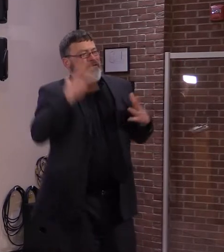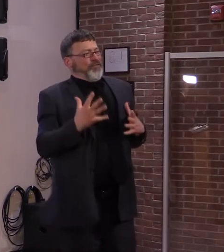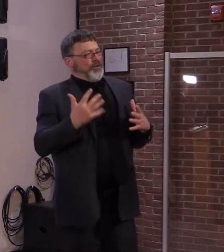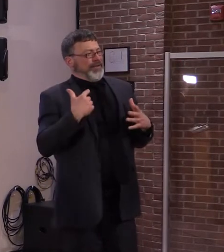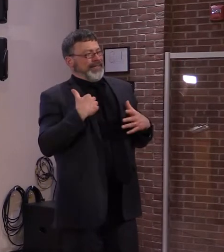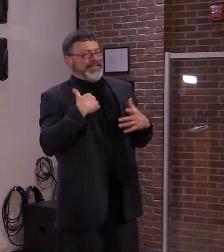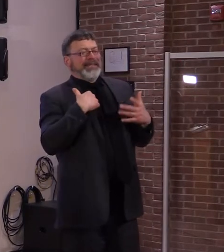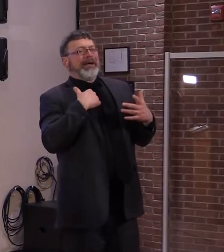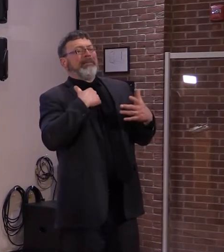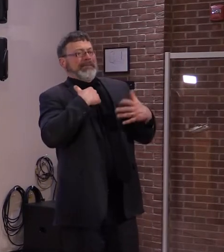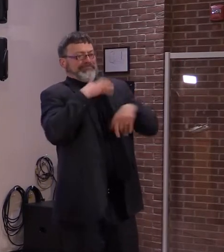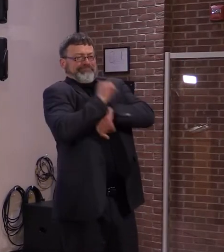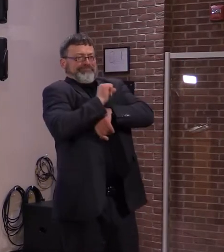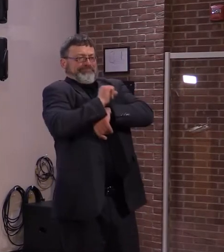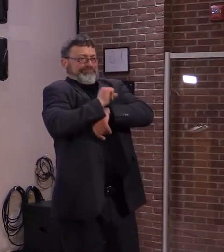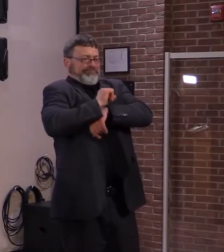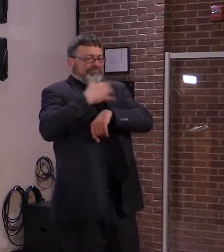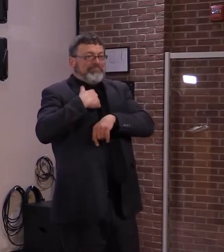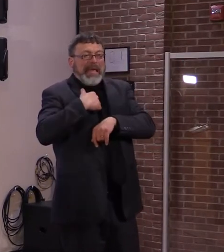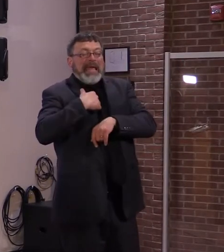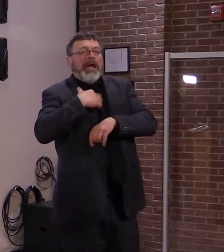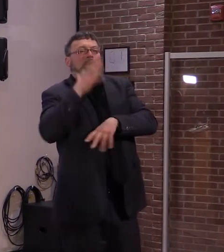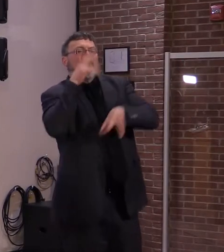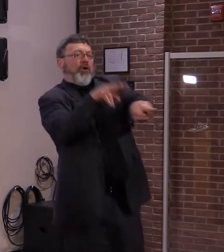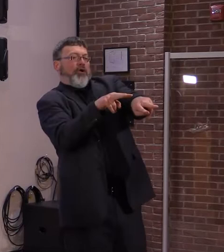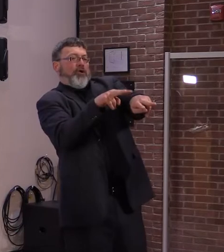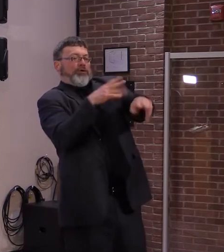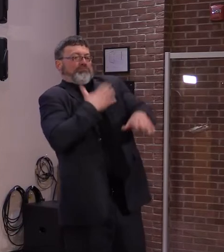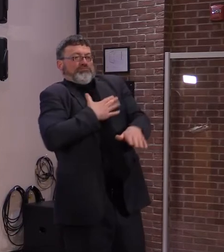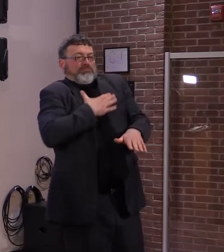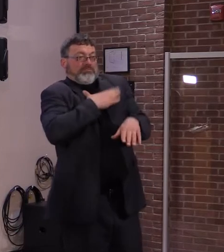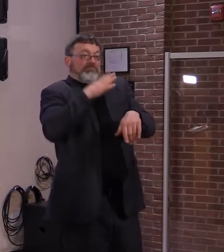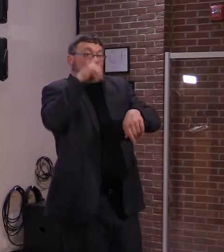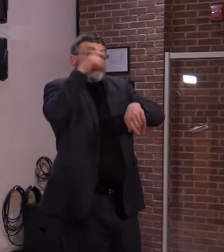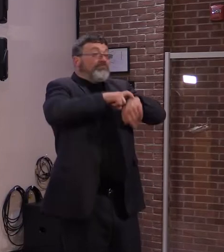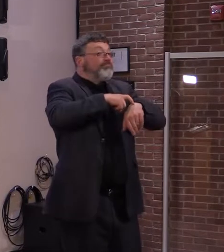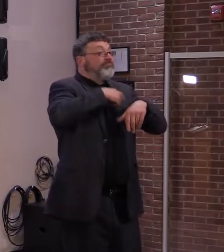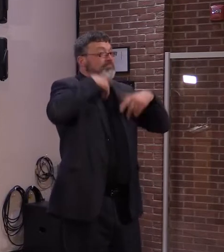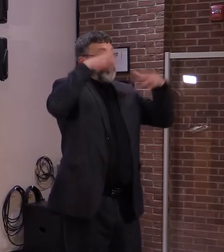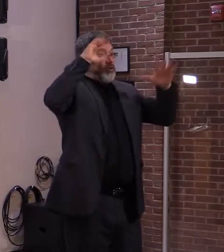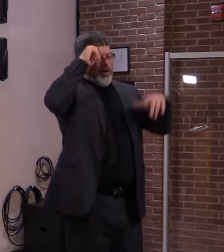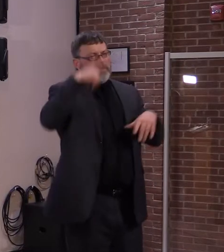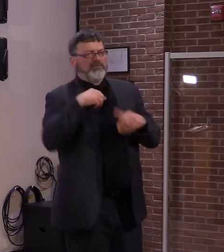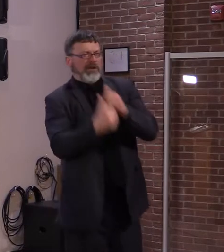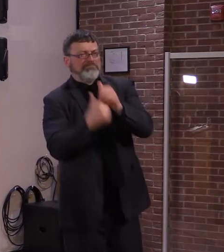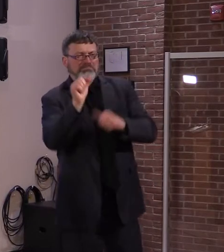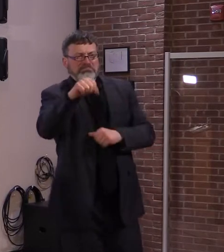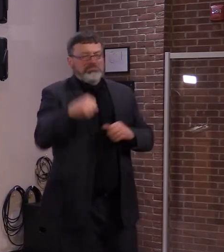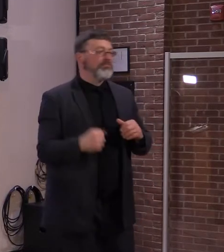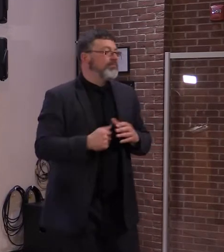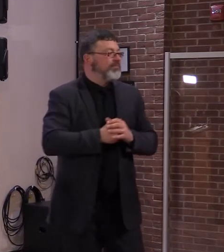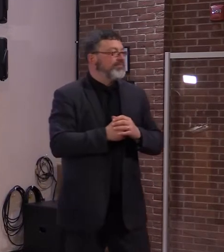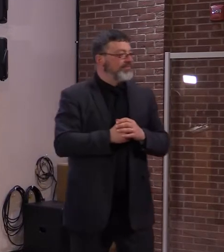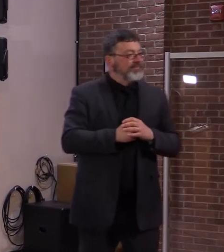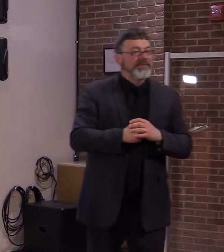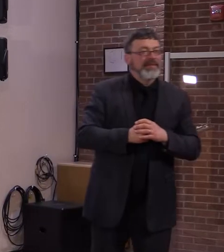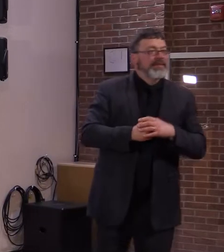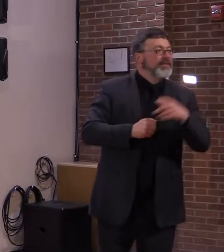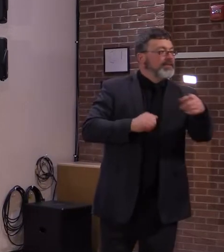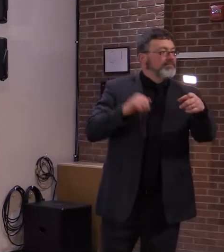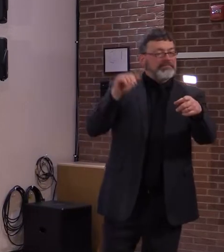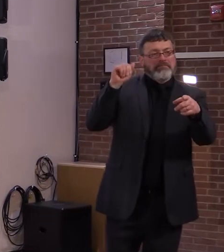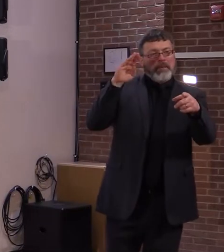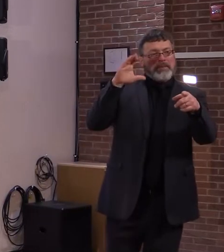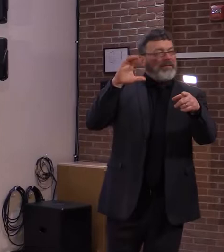And I guess with the job search requirement being put back in place, do you